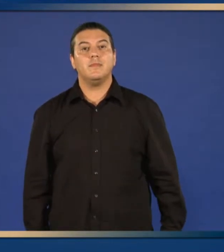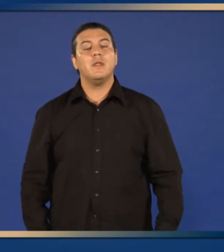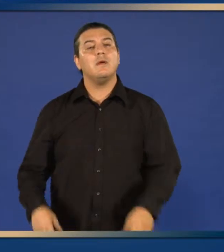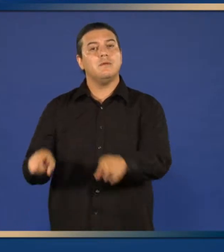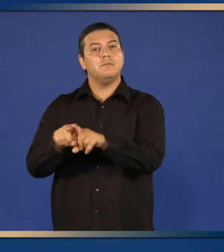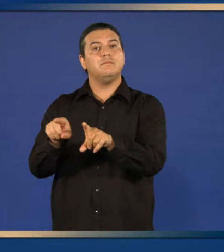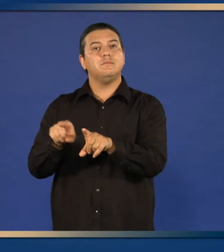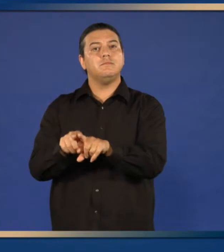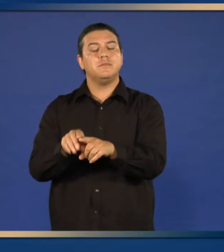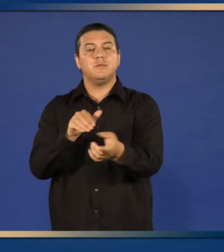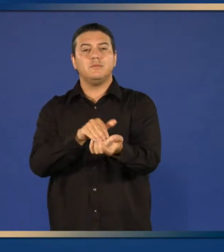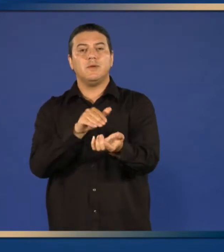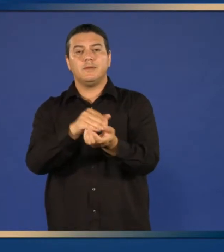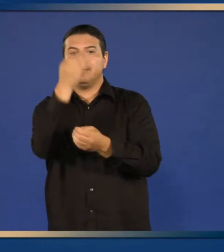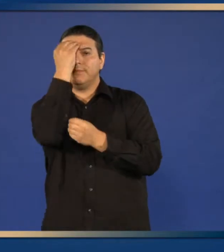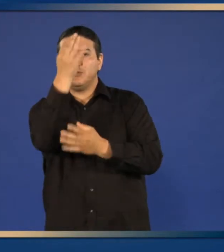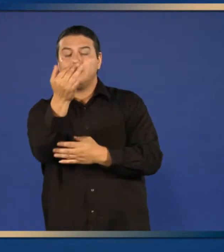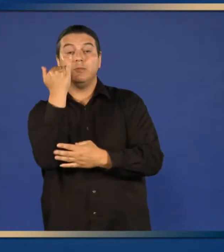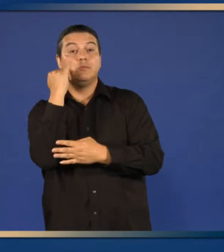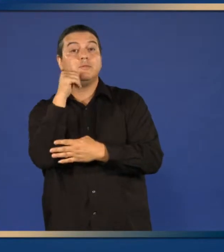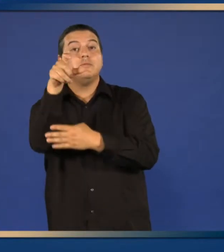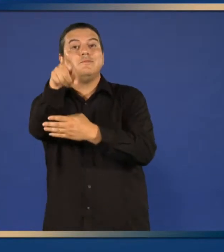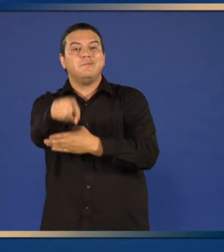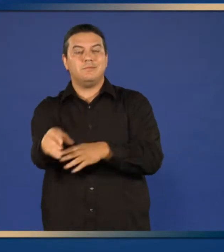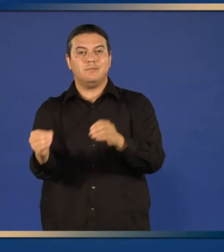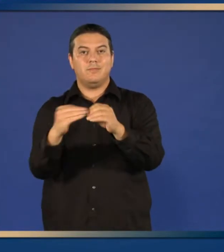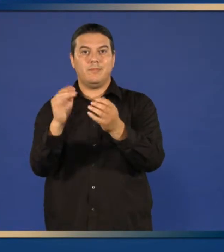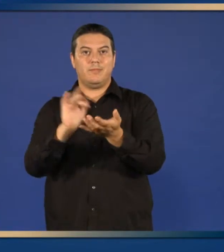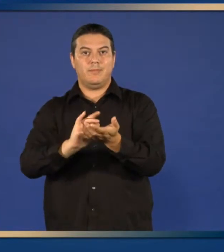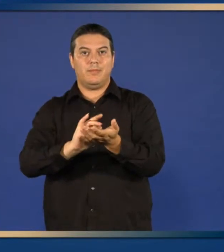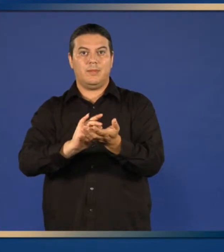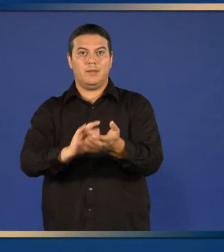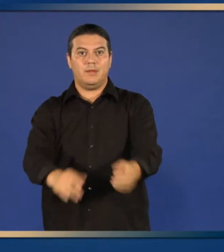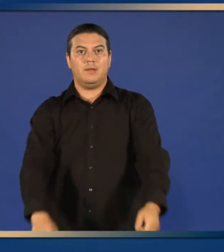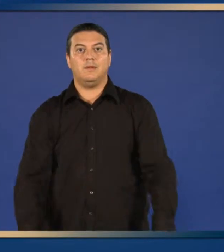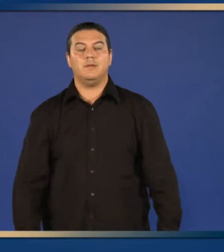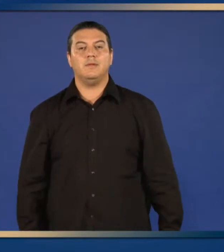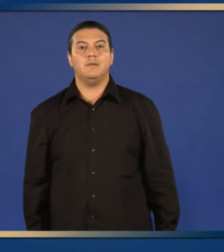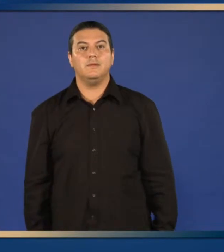You will also be told if no more medicine is needed.